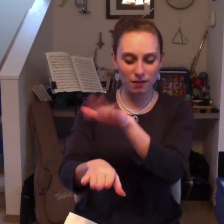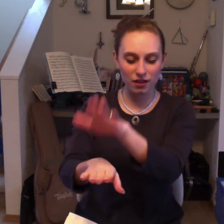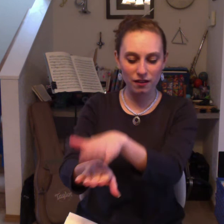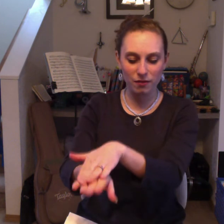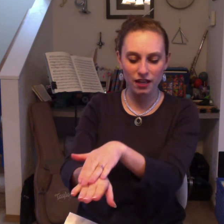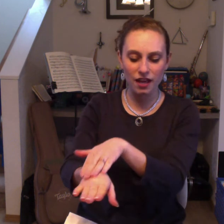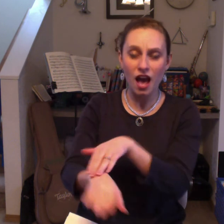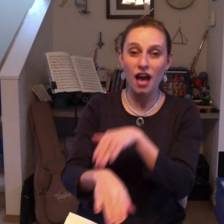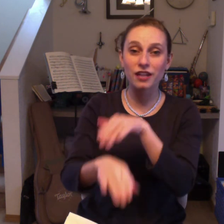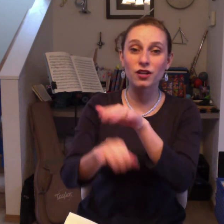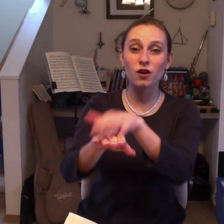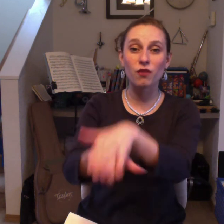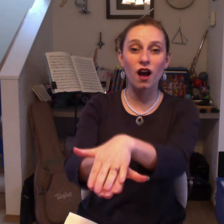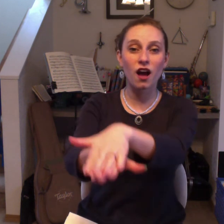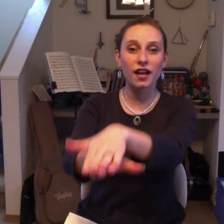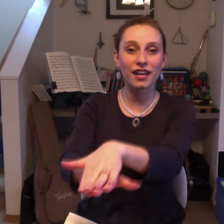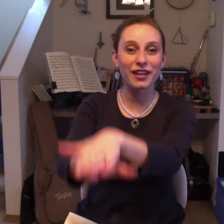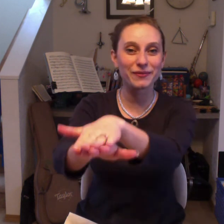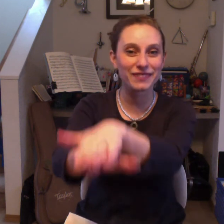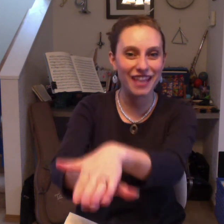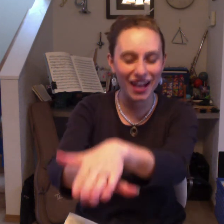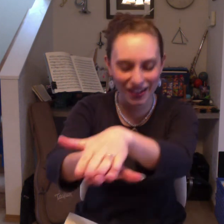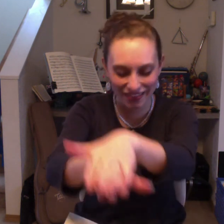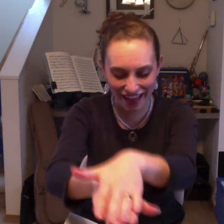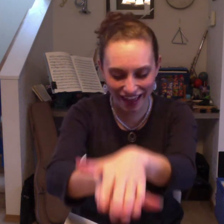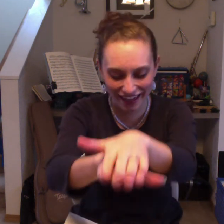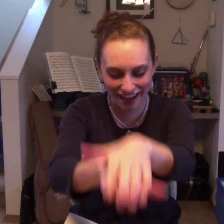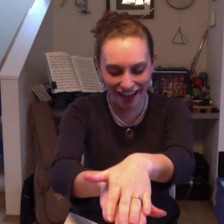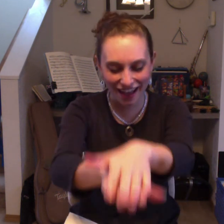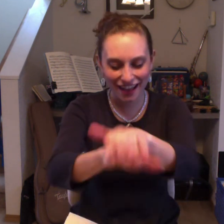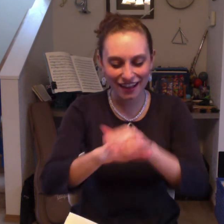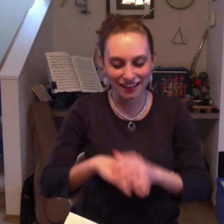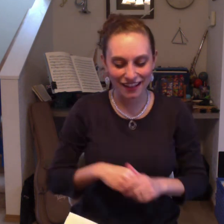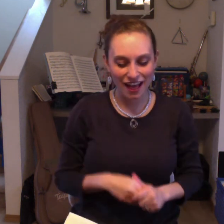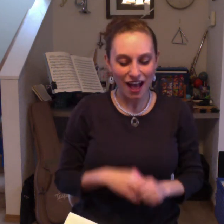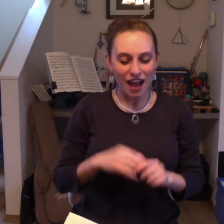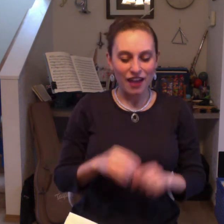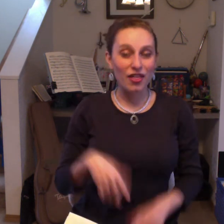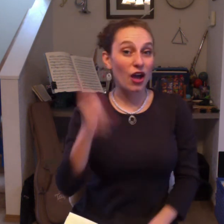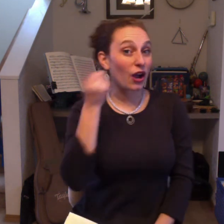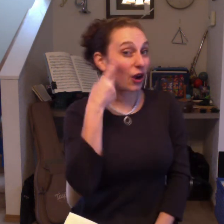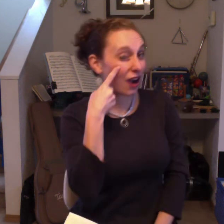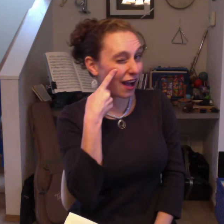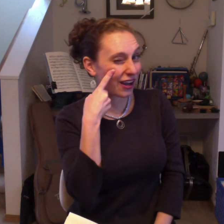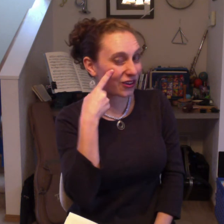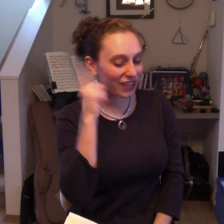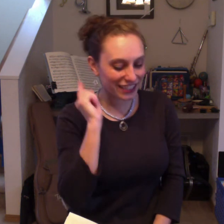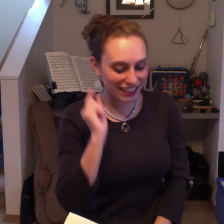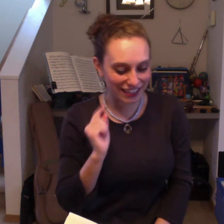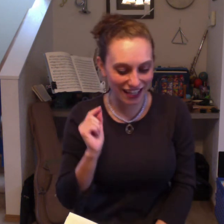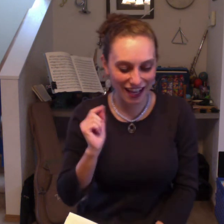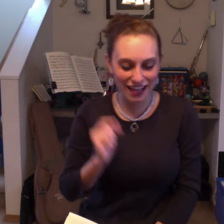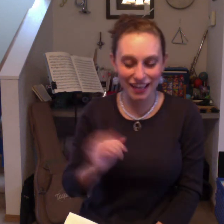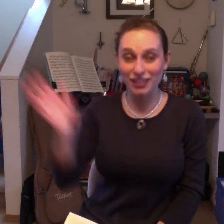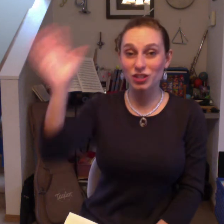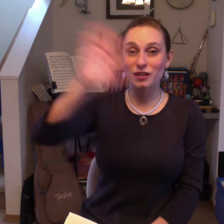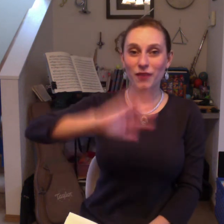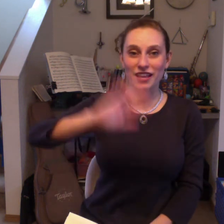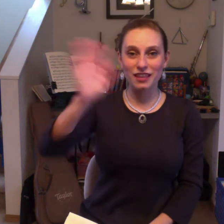can be and I'll ride him down the Nile. The croc winked his eye as she bade them